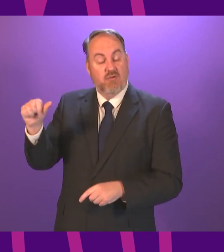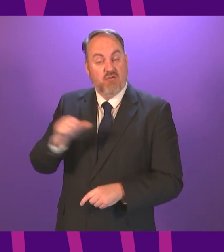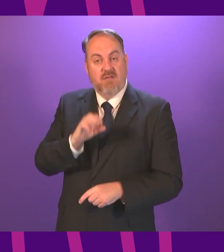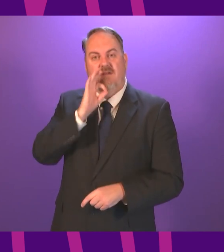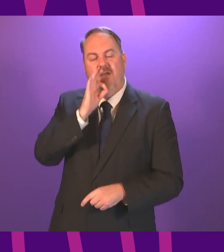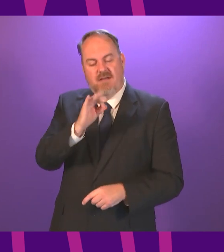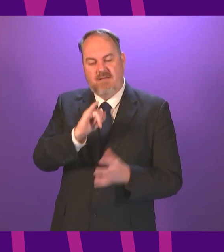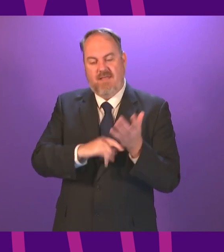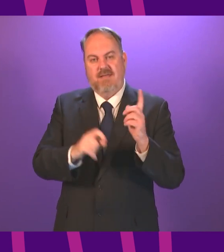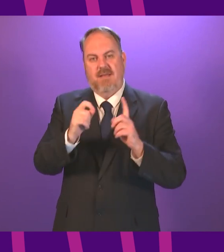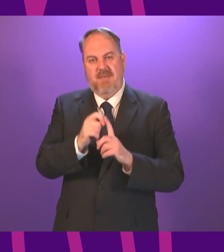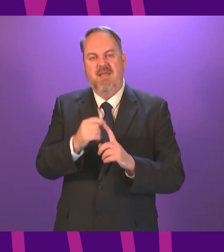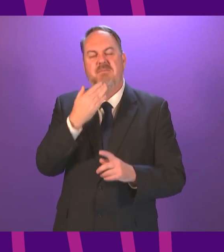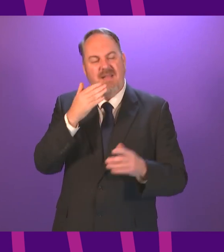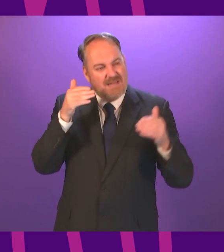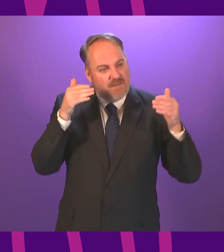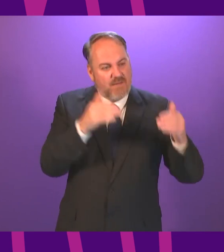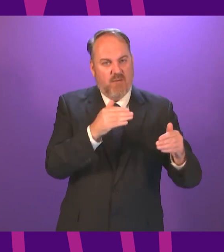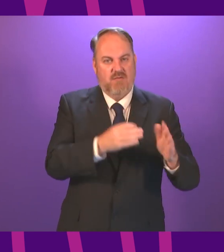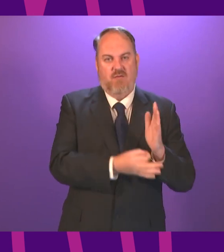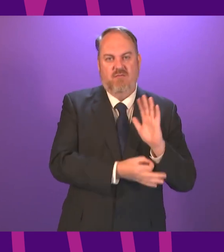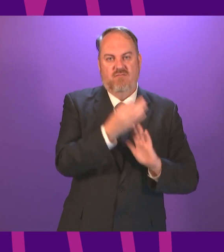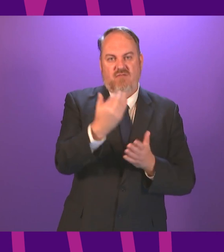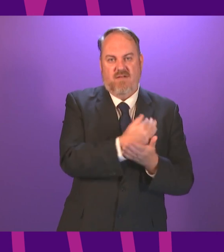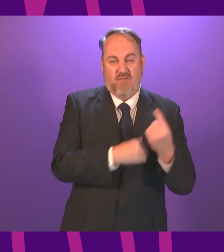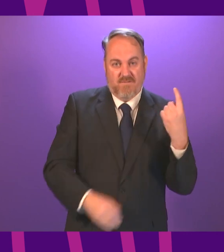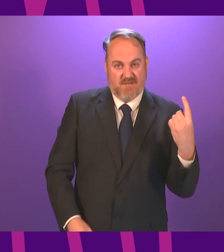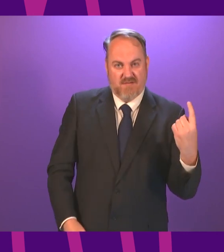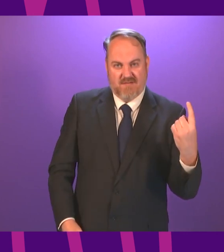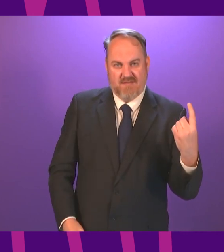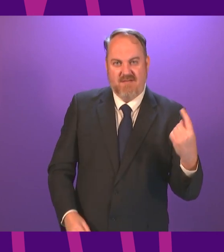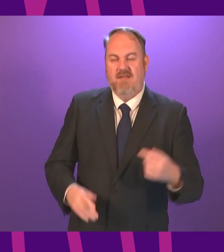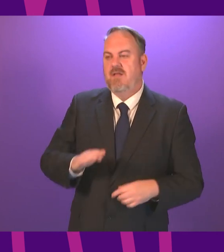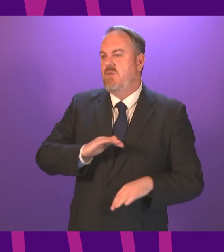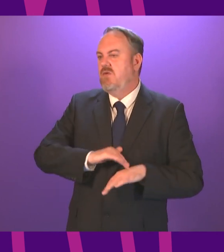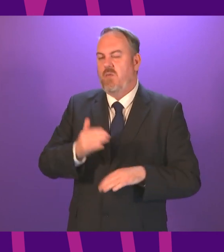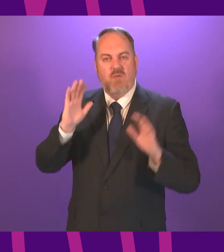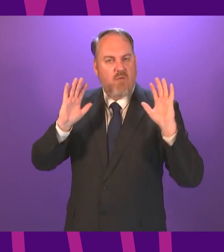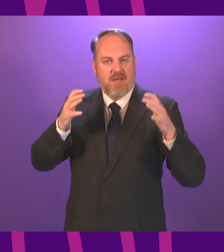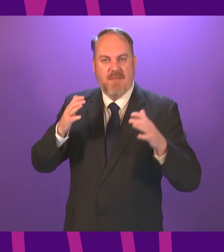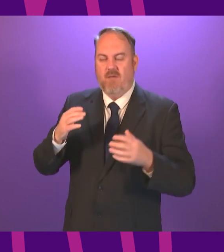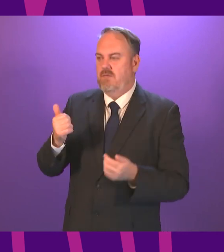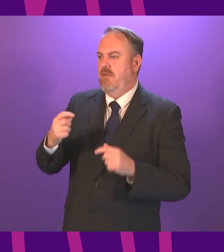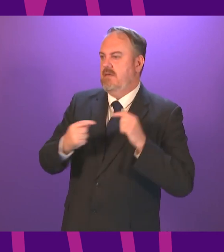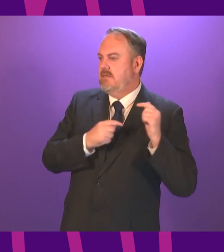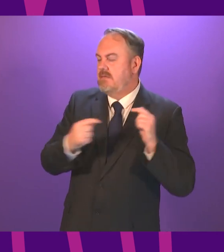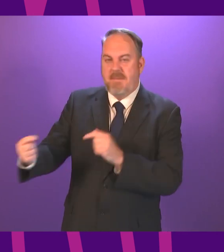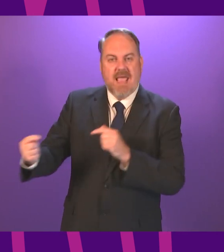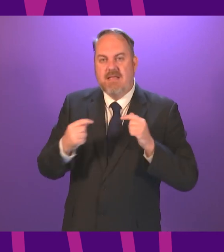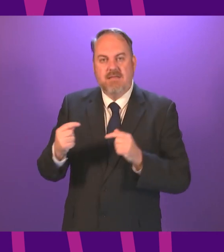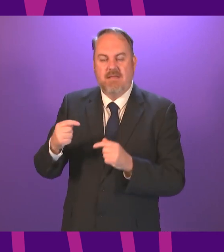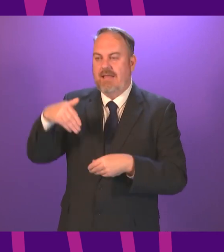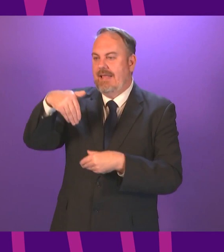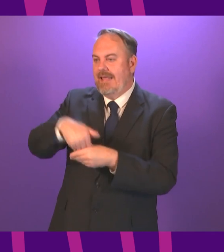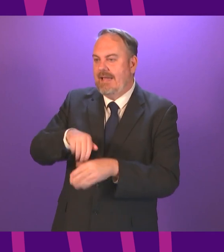SNP to put Scotland's recovery first to rebuild our country which is free of the constitutional arguments which has divided our country